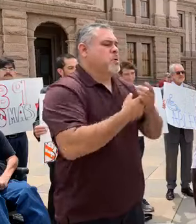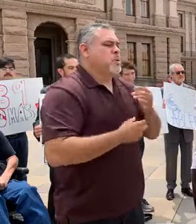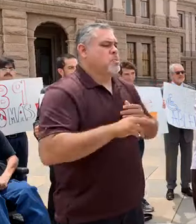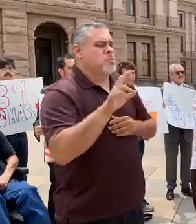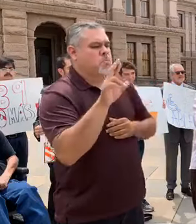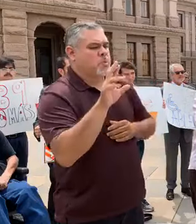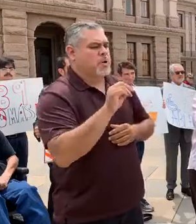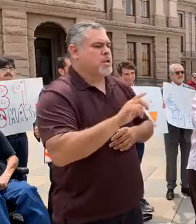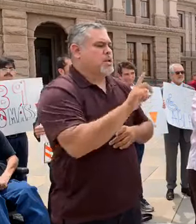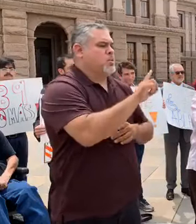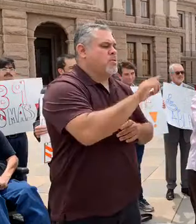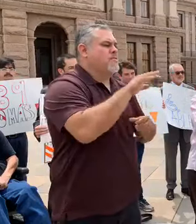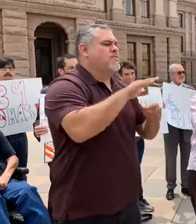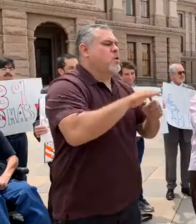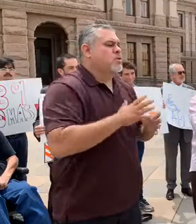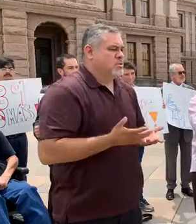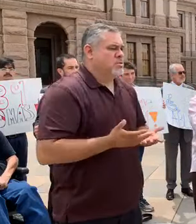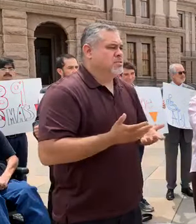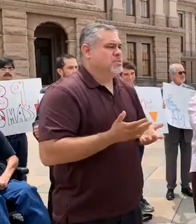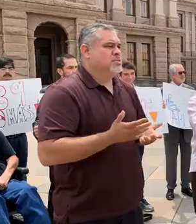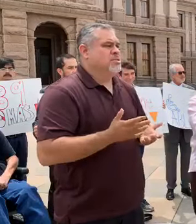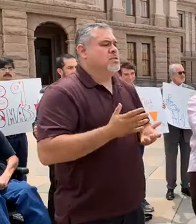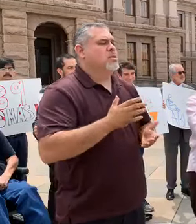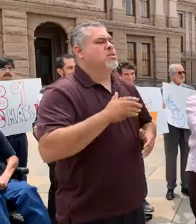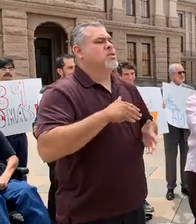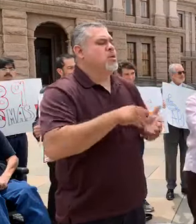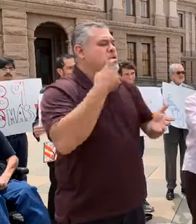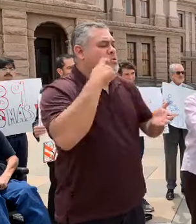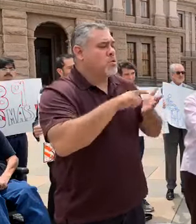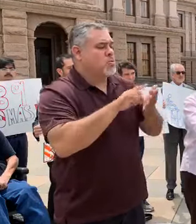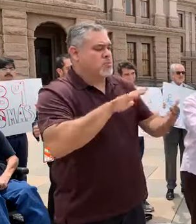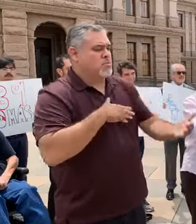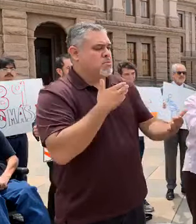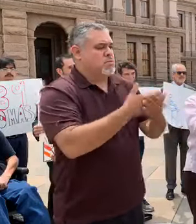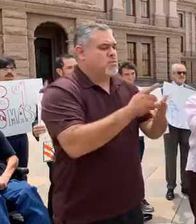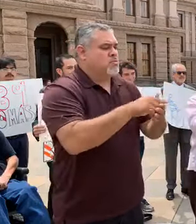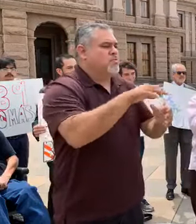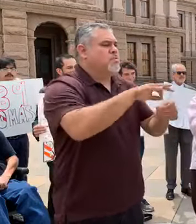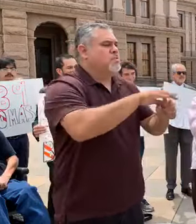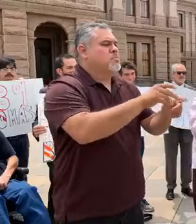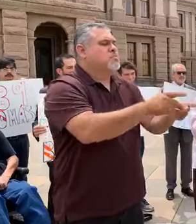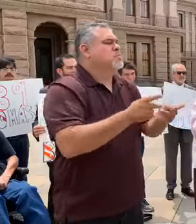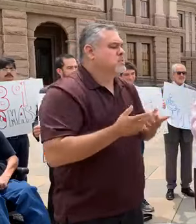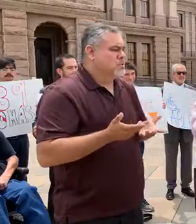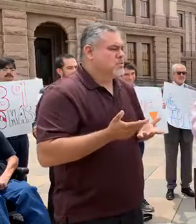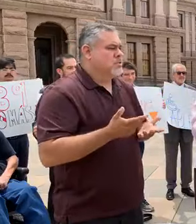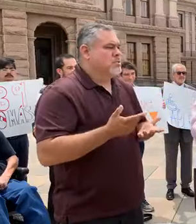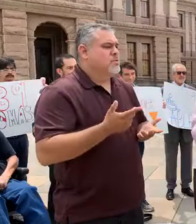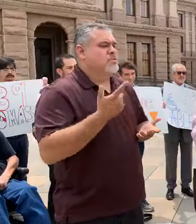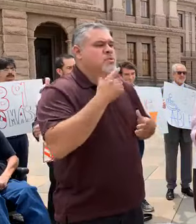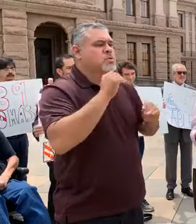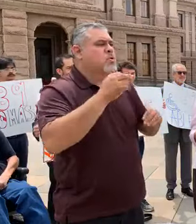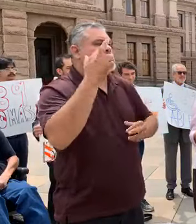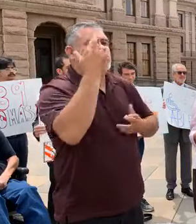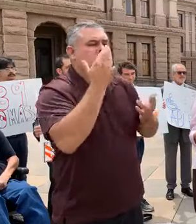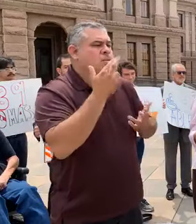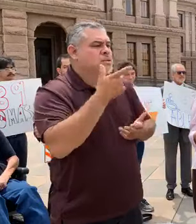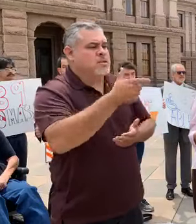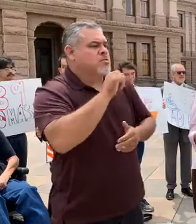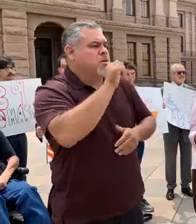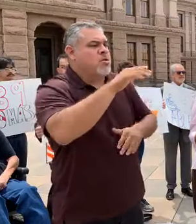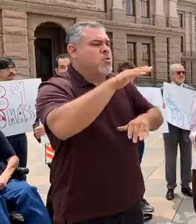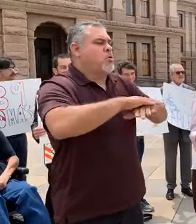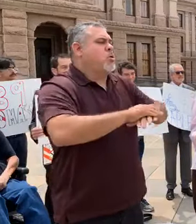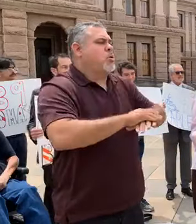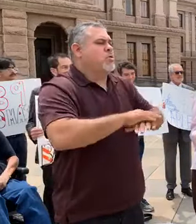and Democratic voters often find when they show up at the polls for some unknown reason they're not on